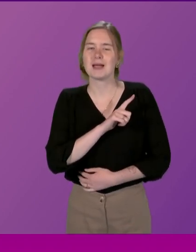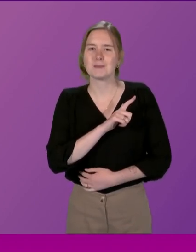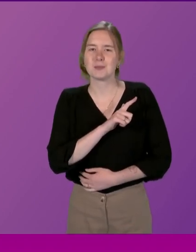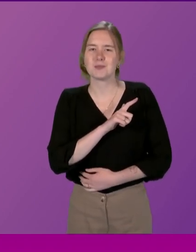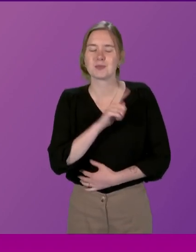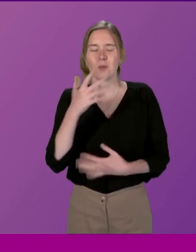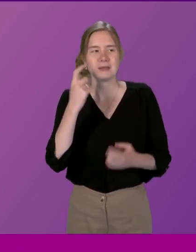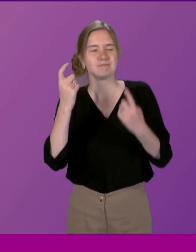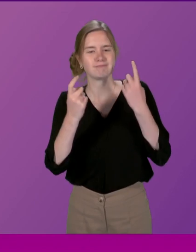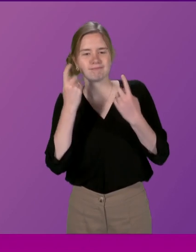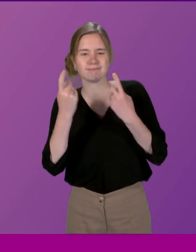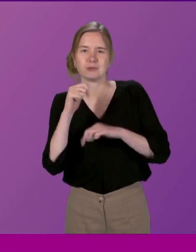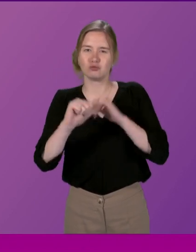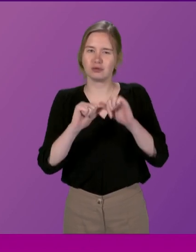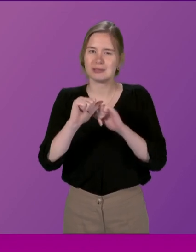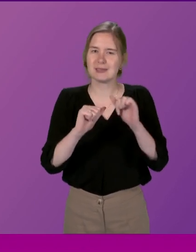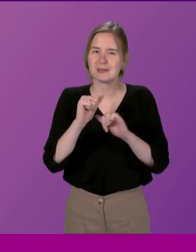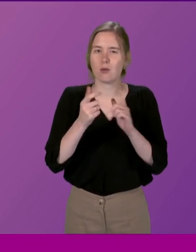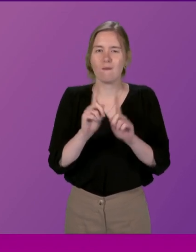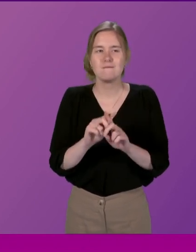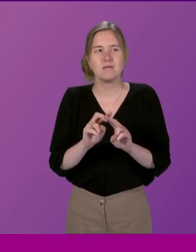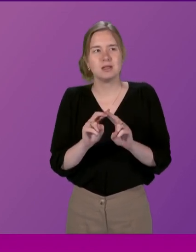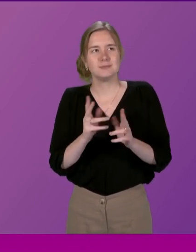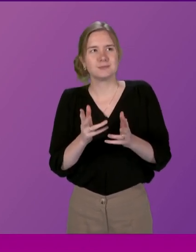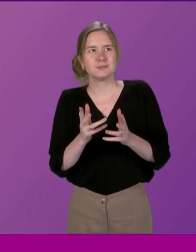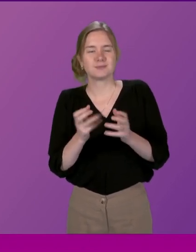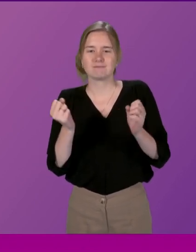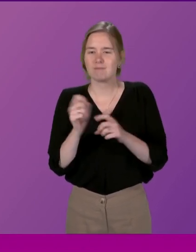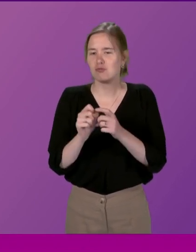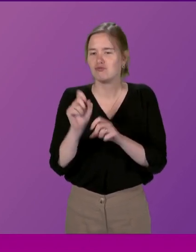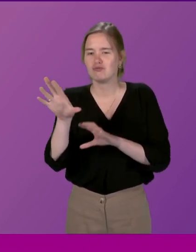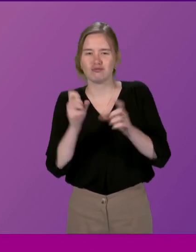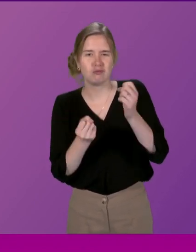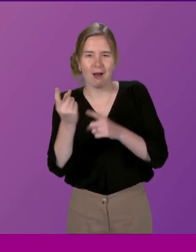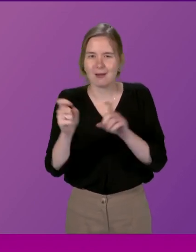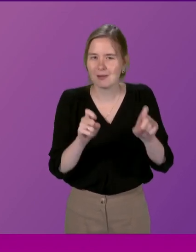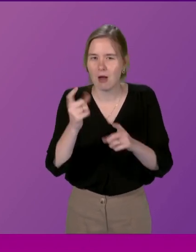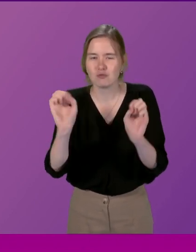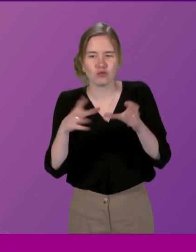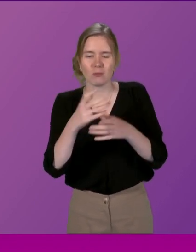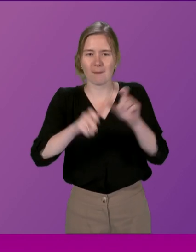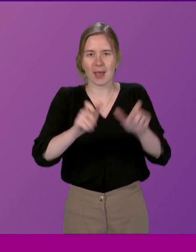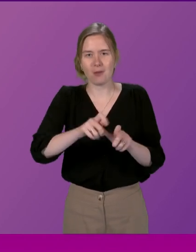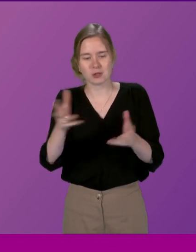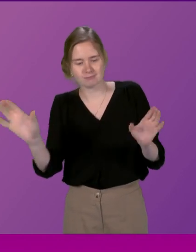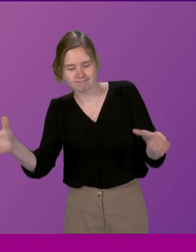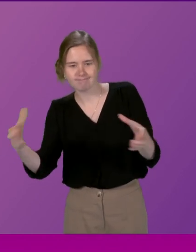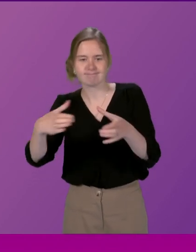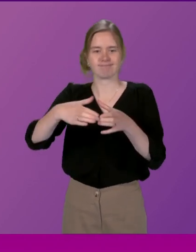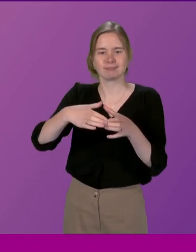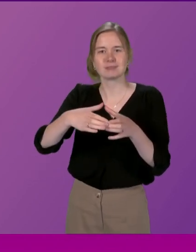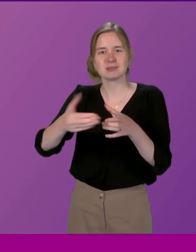are considering the process of a random group of our citizens to be brought together